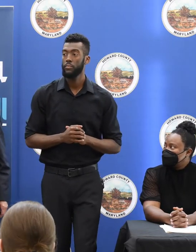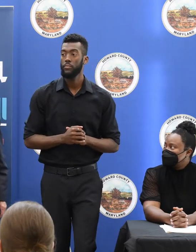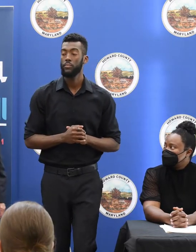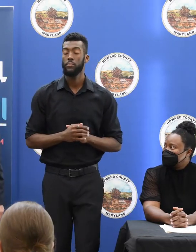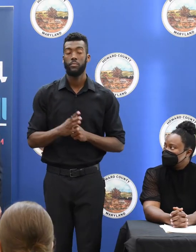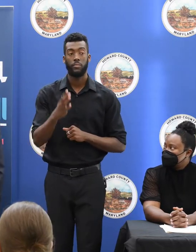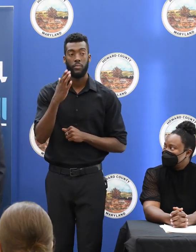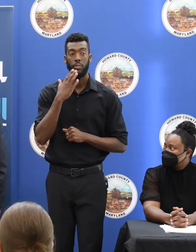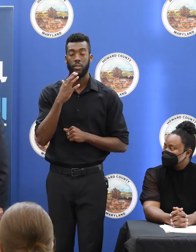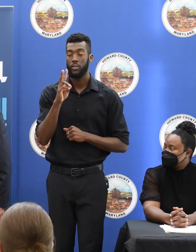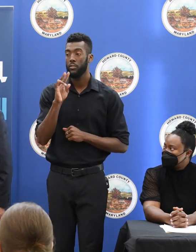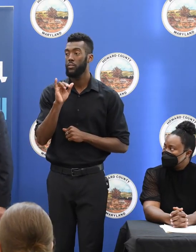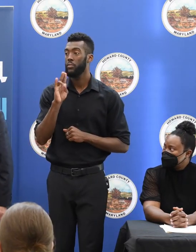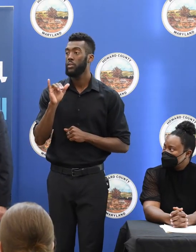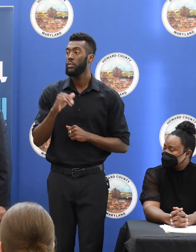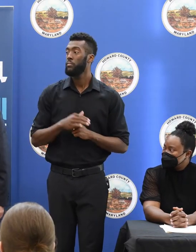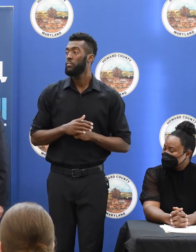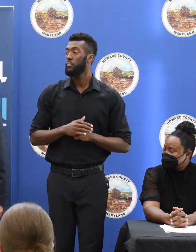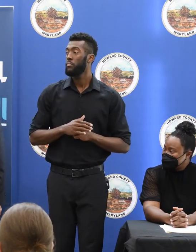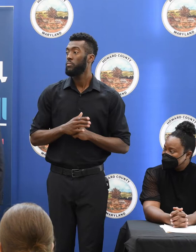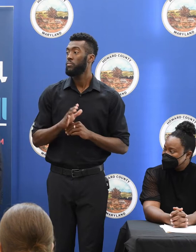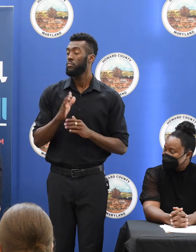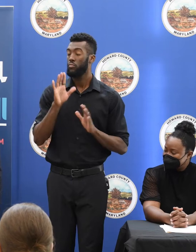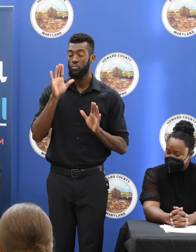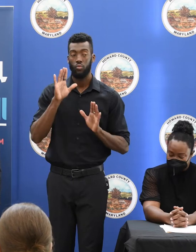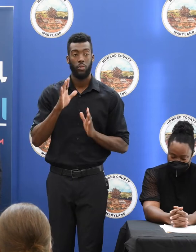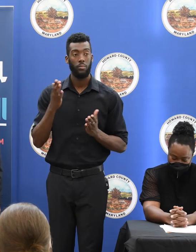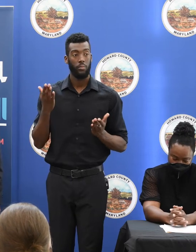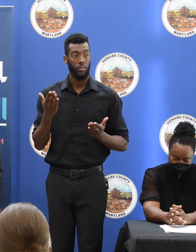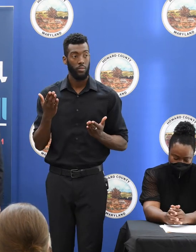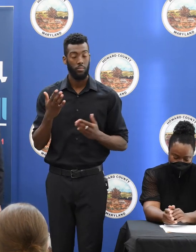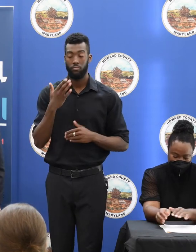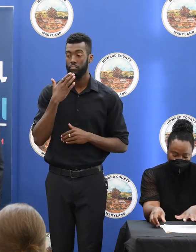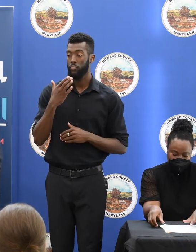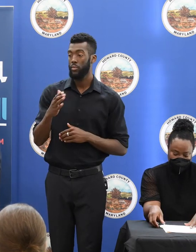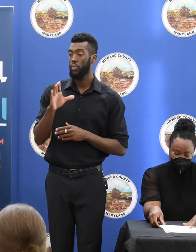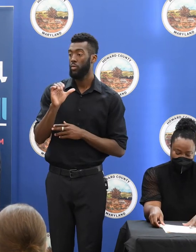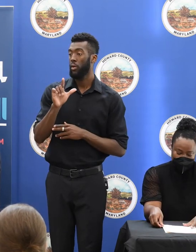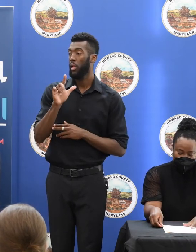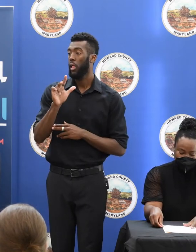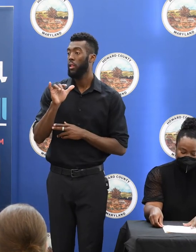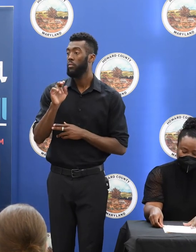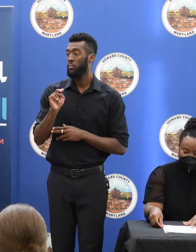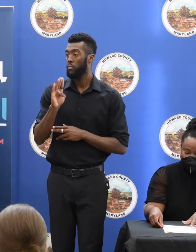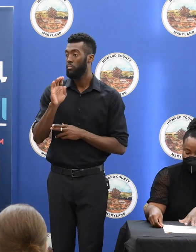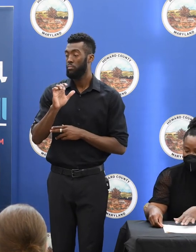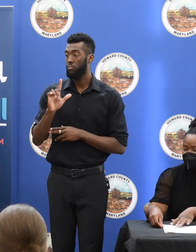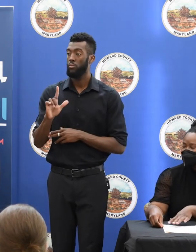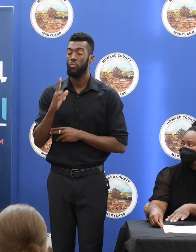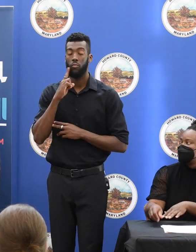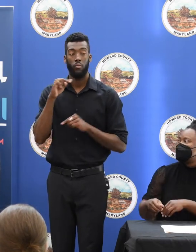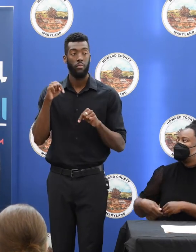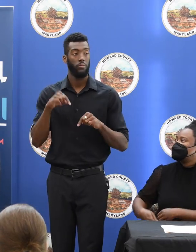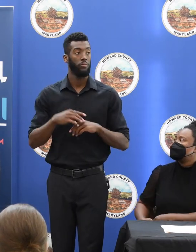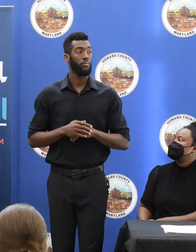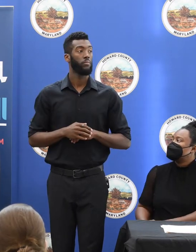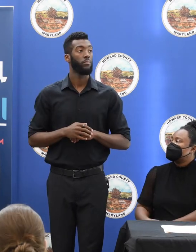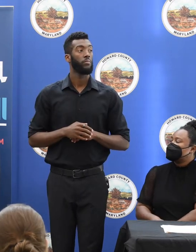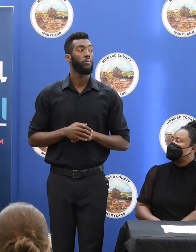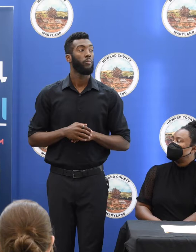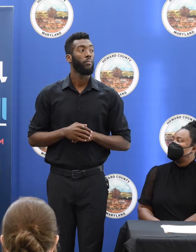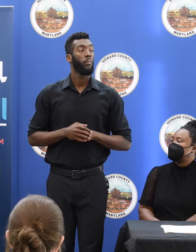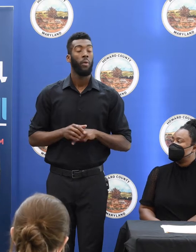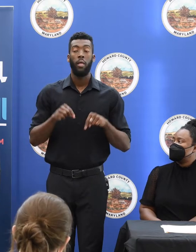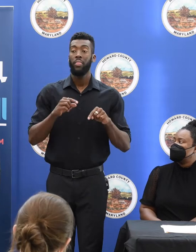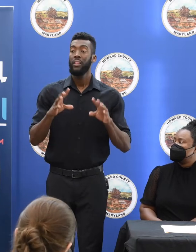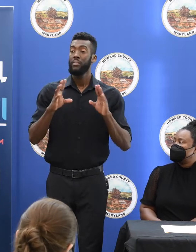Thank you, Vinnie. It's great to be here. Thank you, County Executive, for being here. These meetings are, to me, real